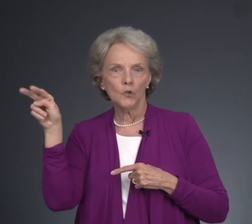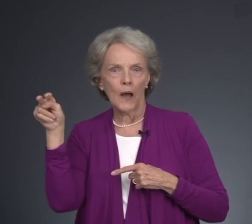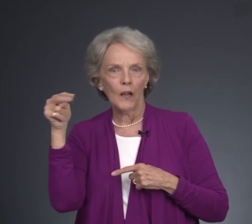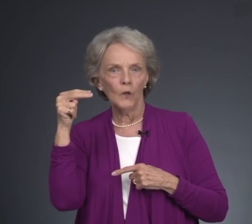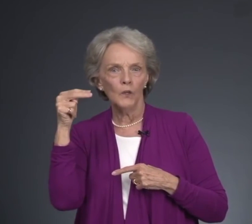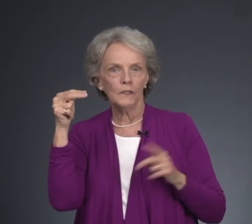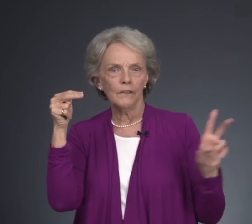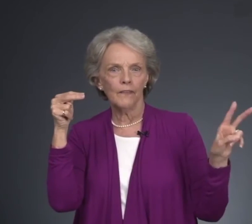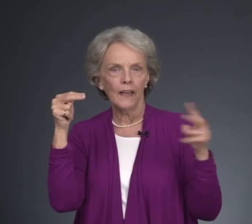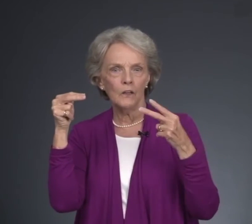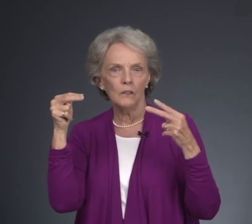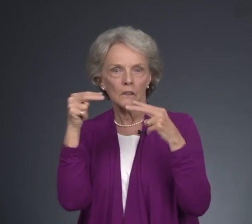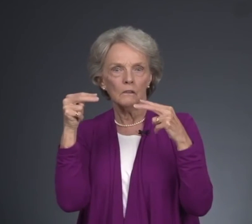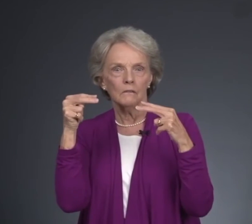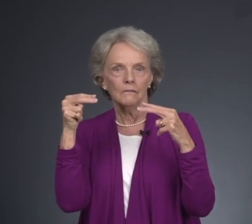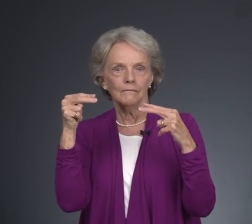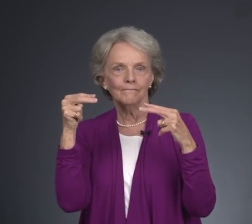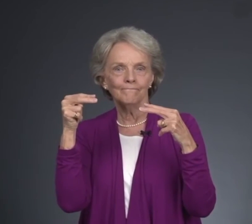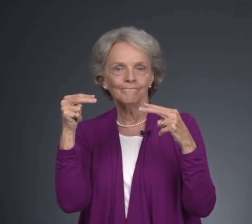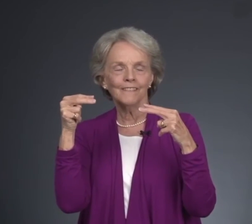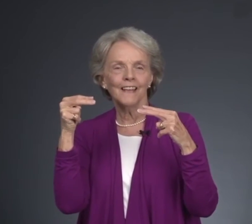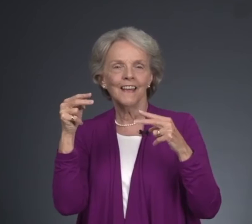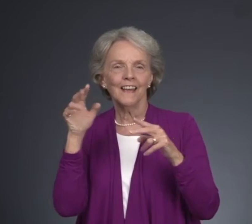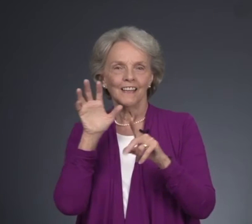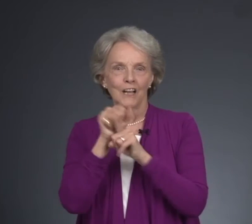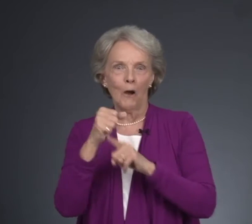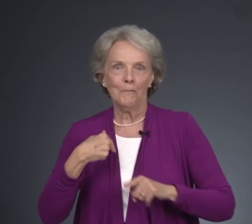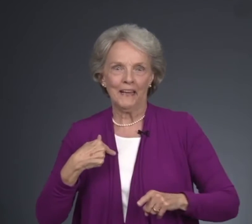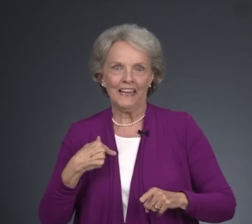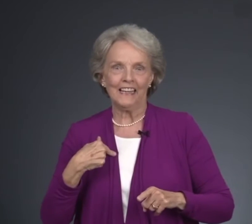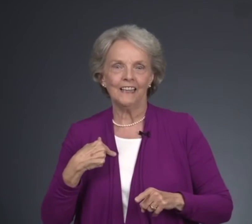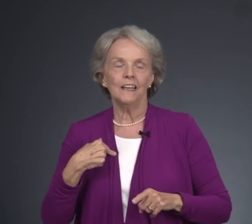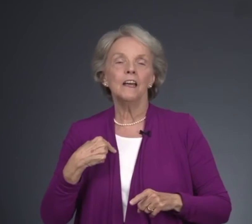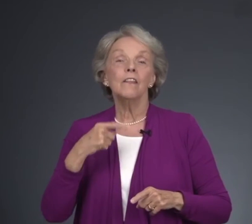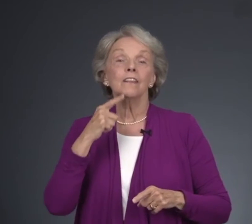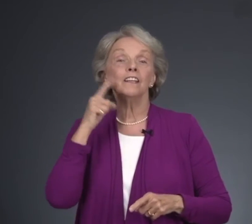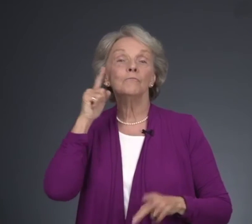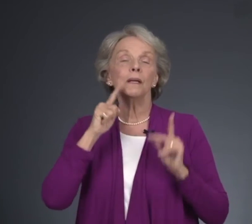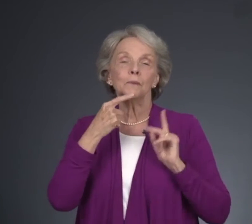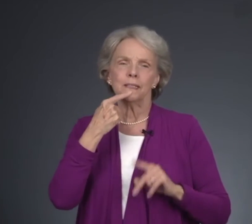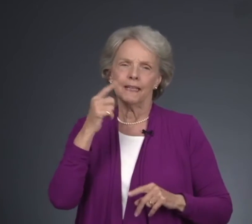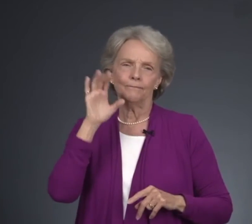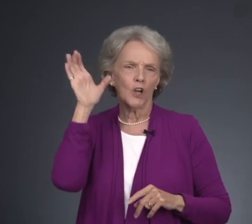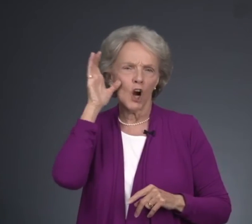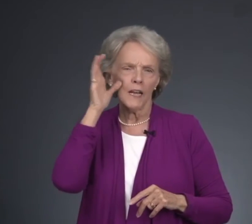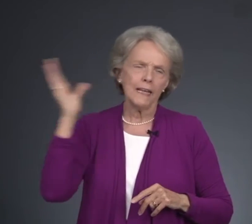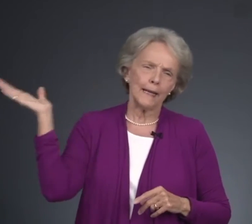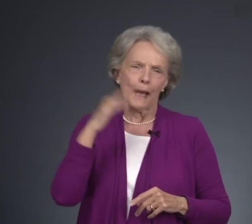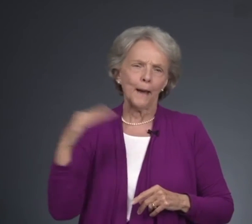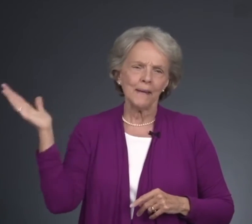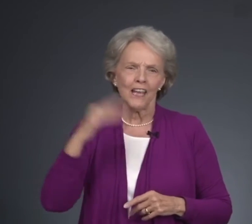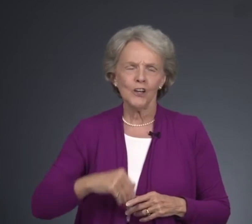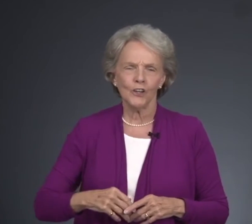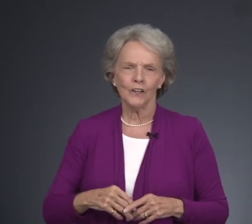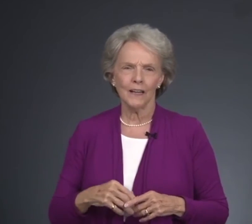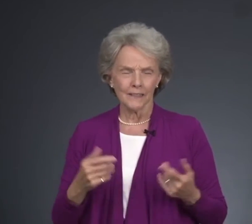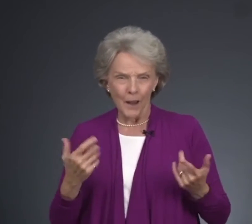So I looked. They looked. Called me. The deaf people said, Carleen, come here. I said,